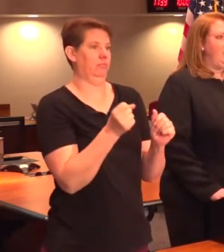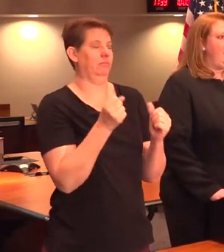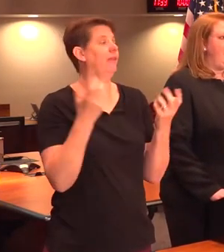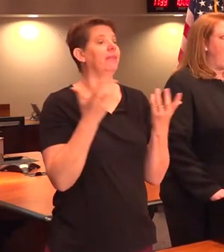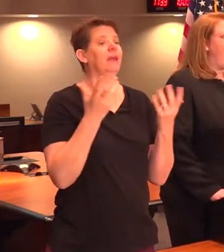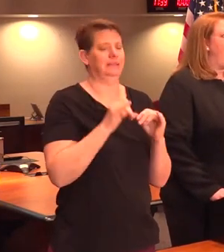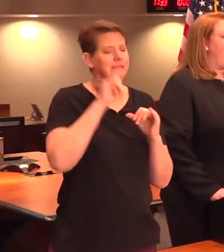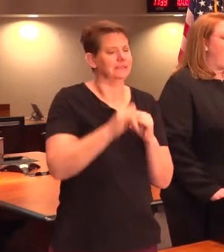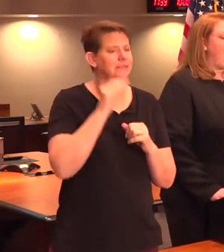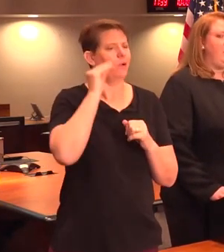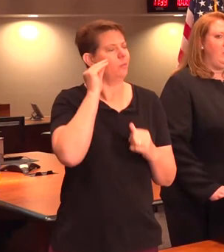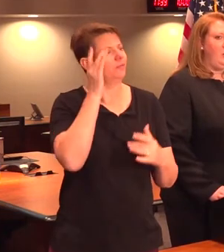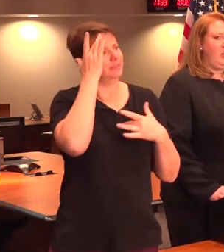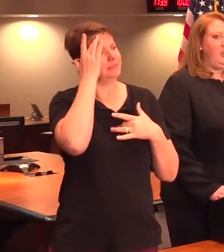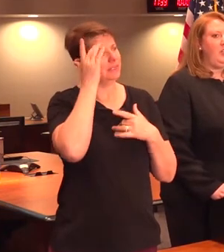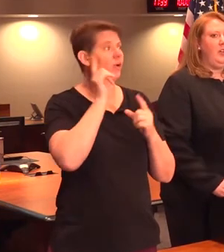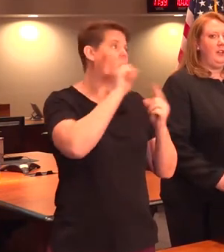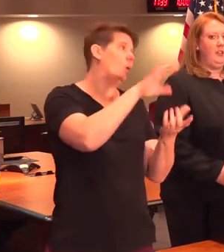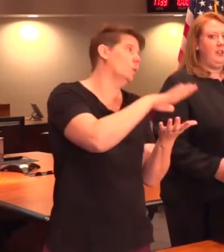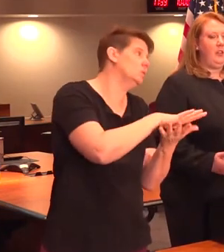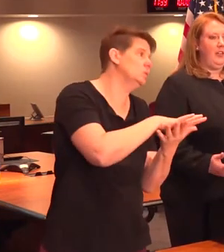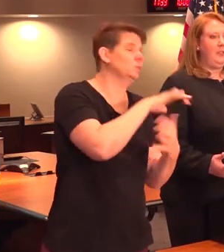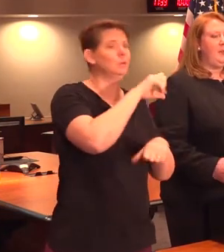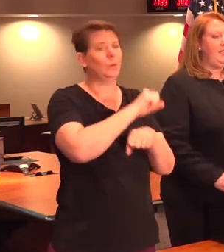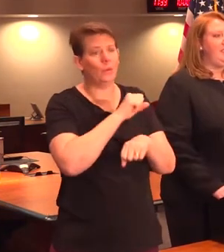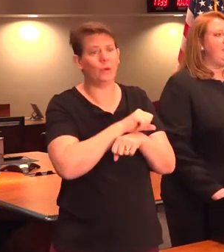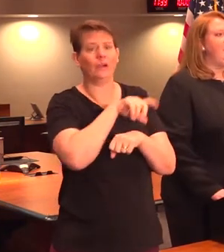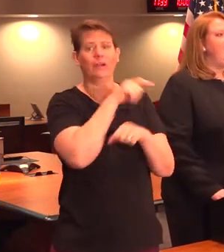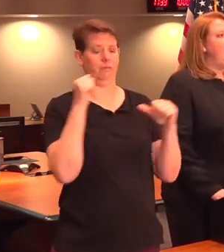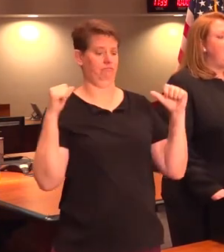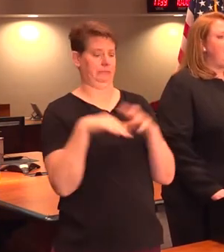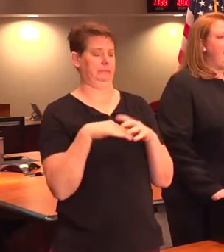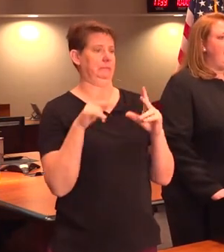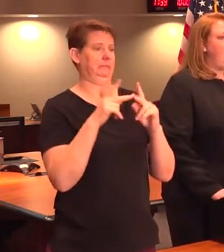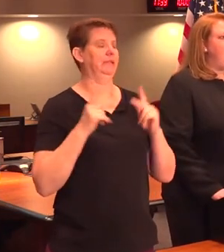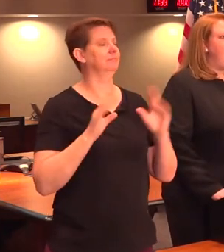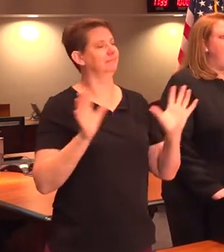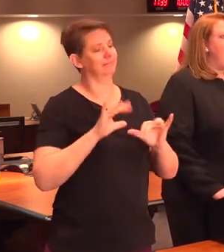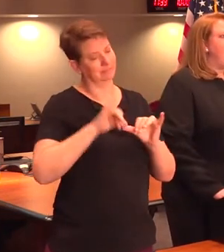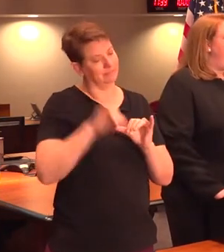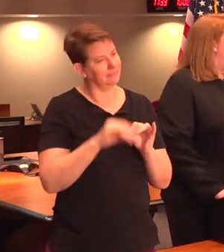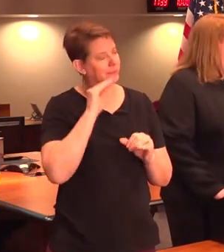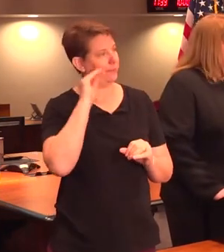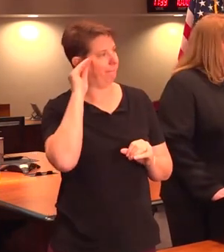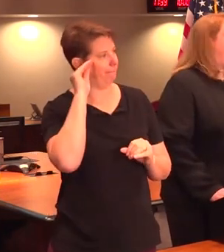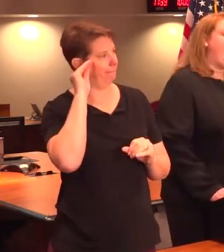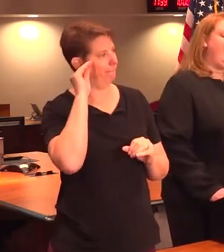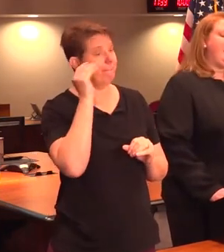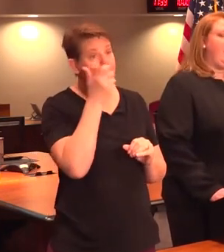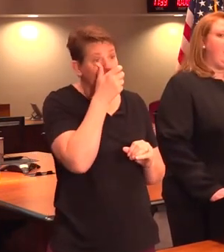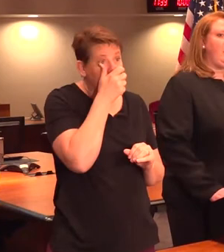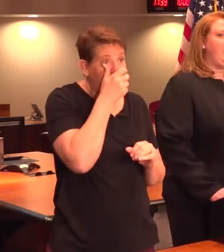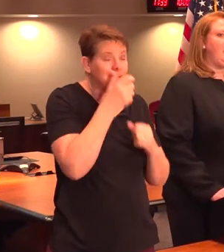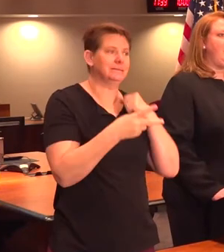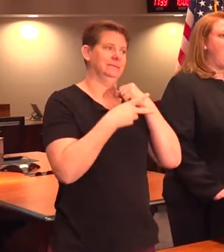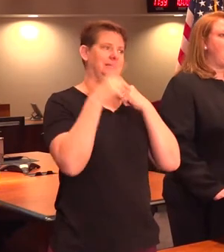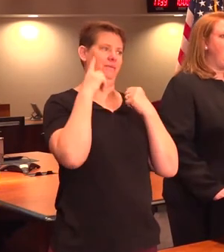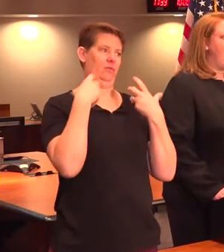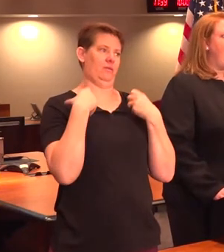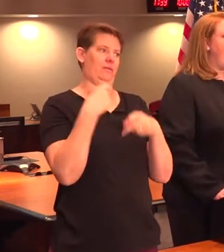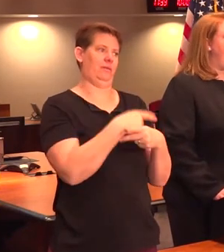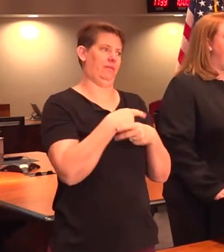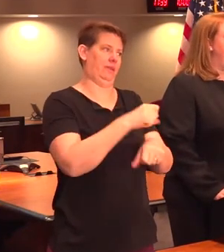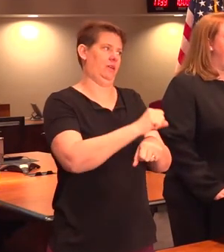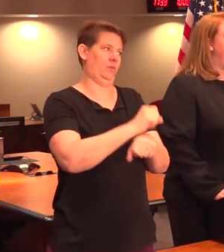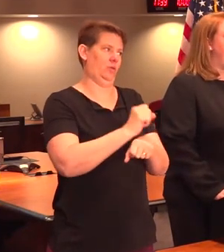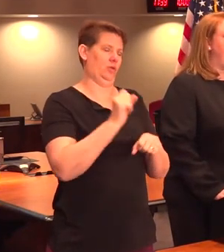home when you're sick. Don't go to school, work, other crowded places. But stay home. Save the masks for the healthcare workers and folks